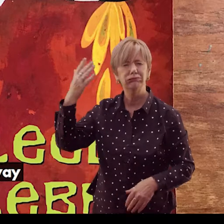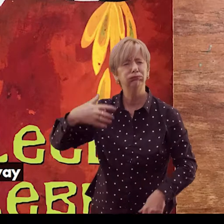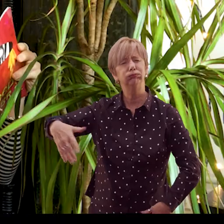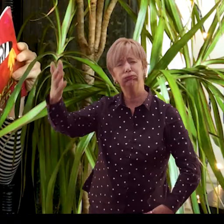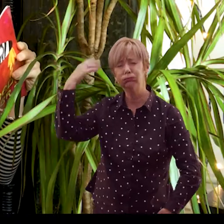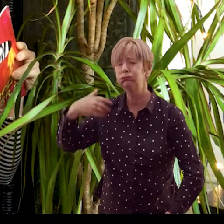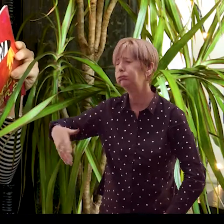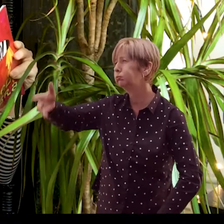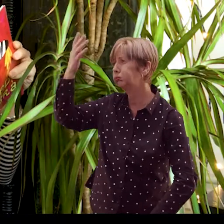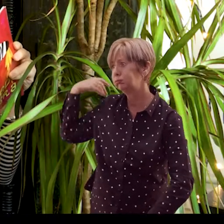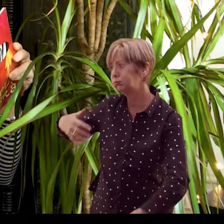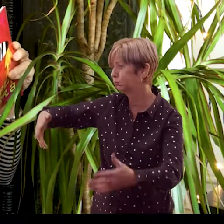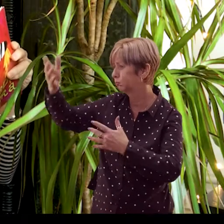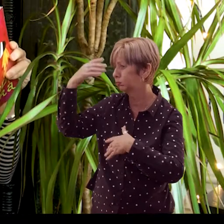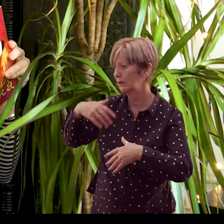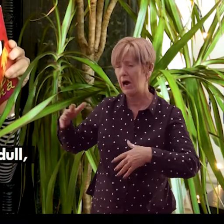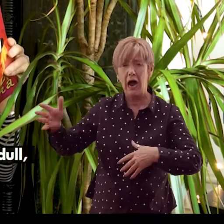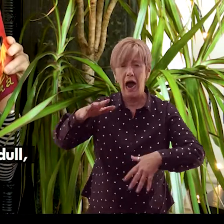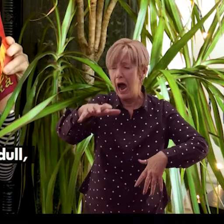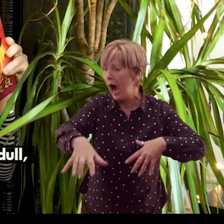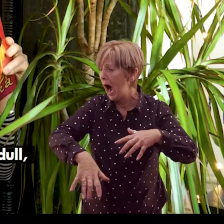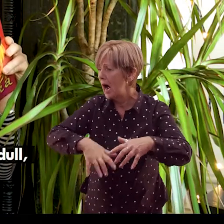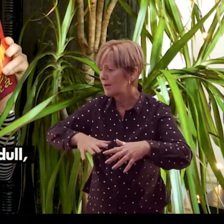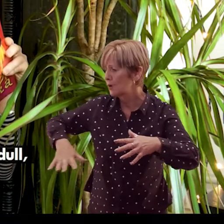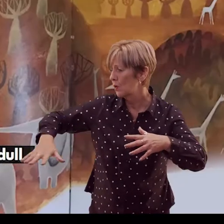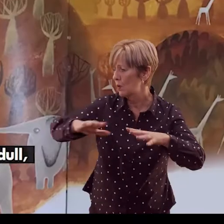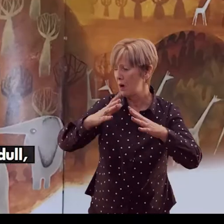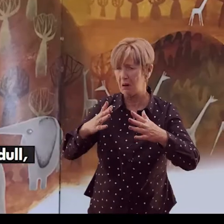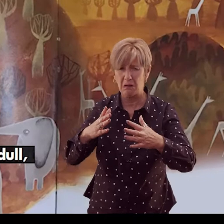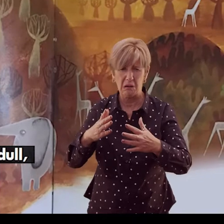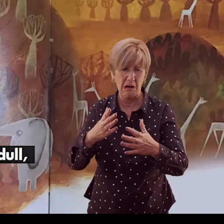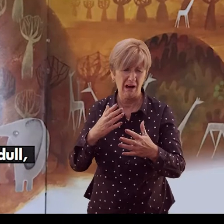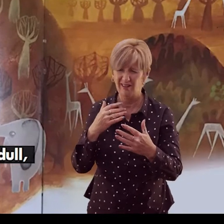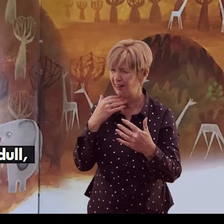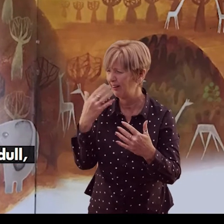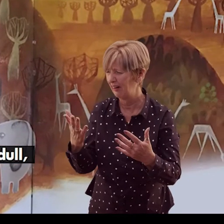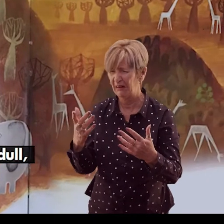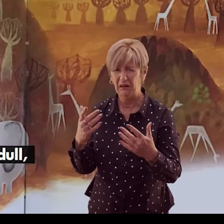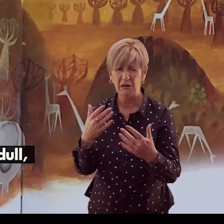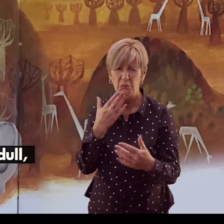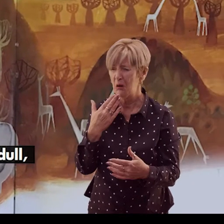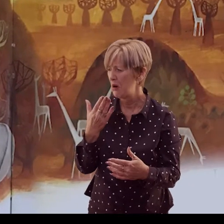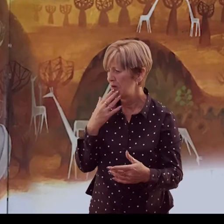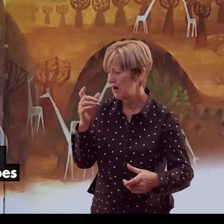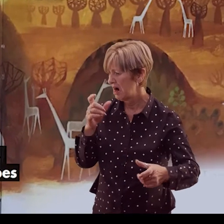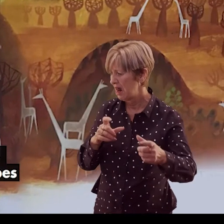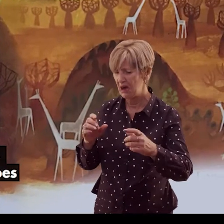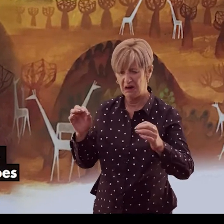Long long ago all the animals in the world were a dull depressing colour. No coats,